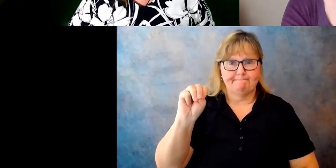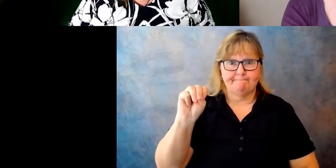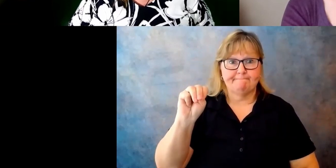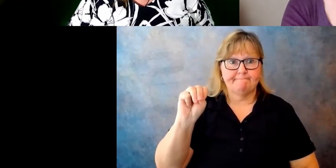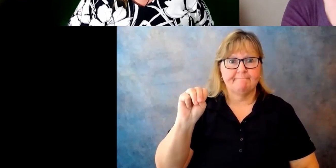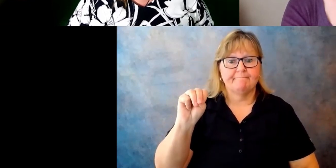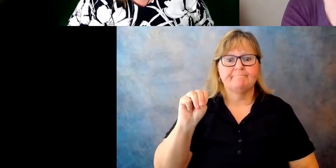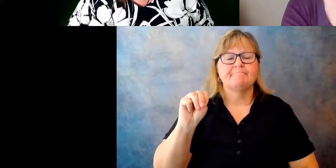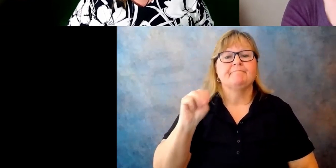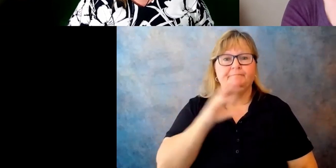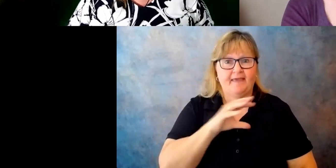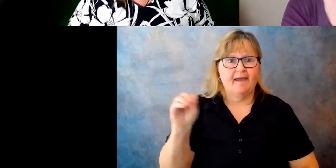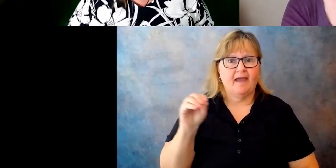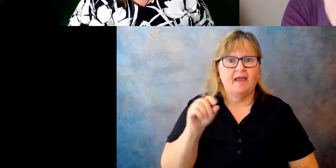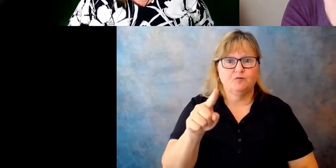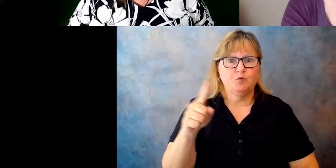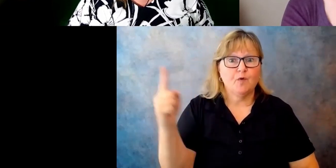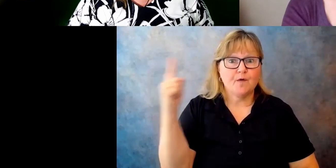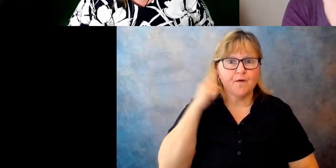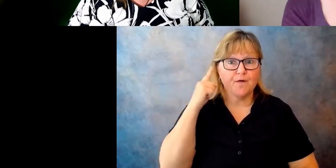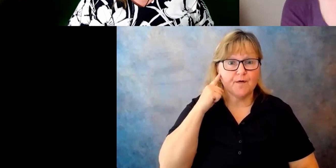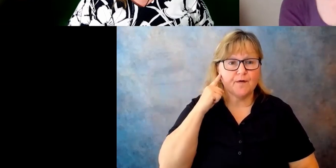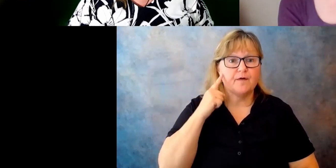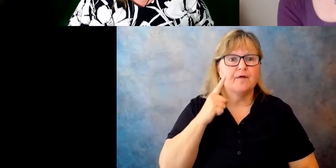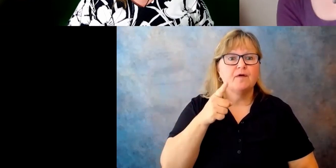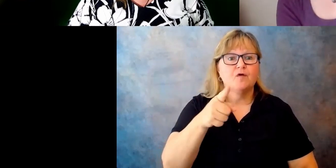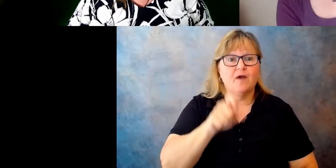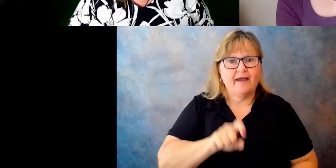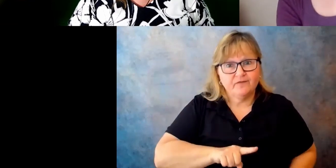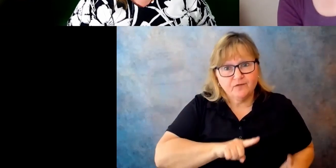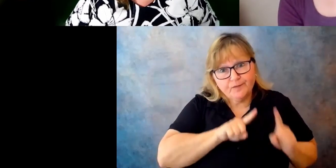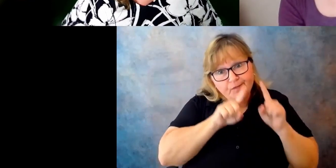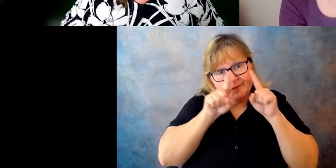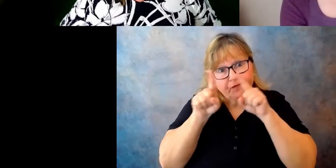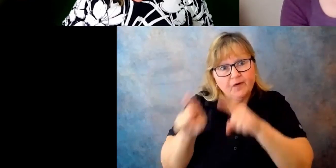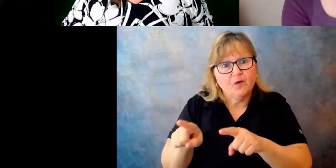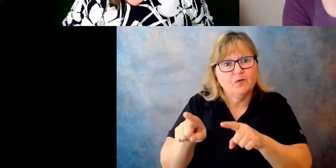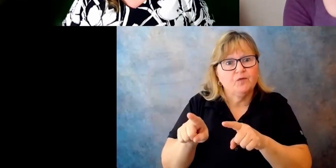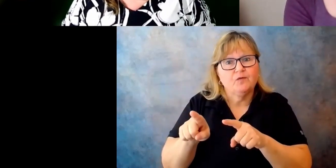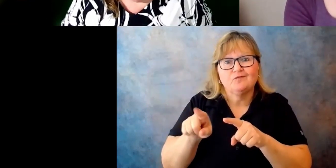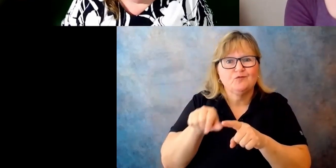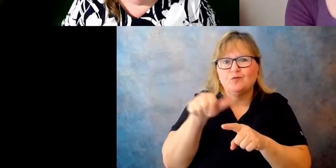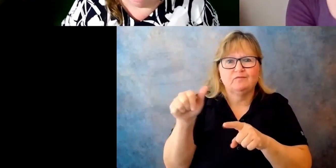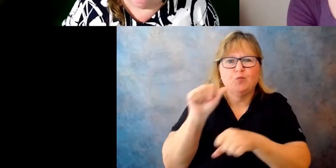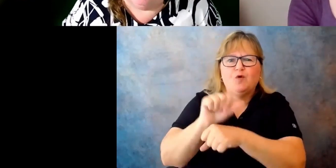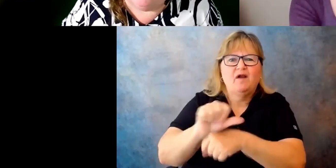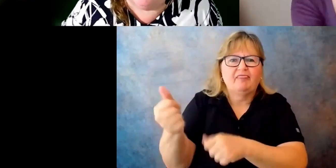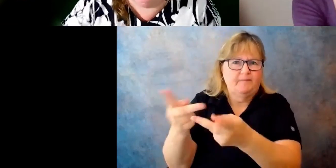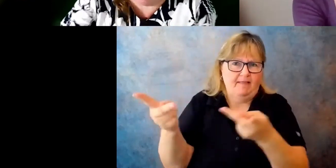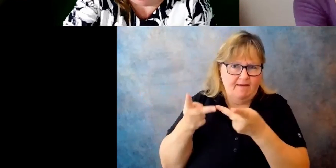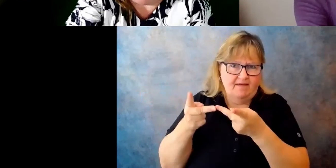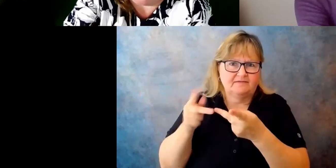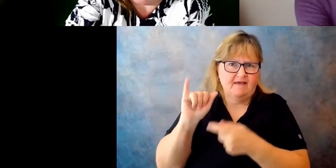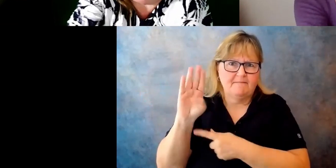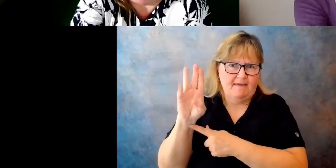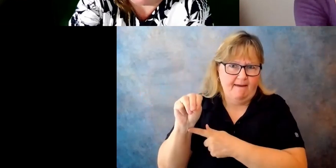you've been told that you're going to have to go to another, um, work at another location. They're going to, they're